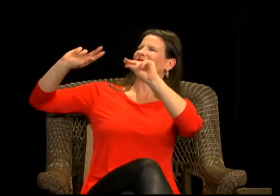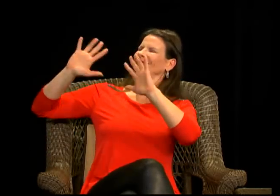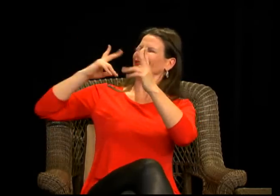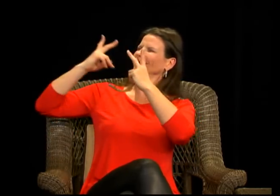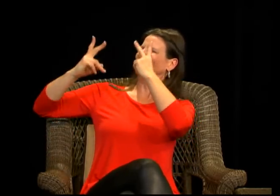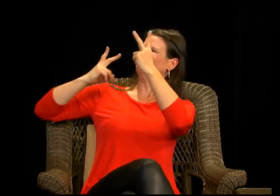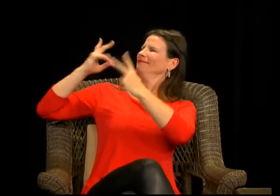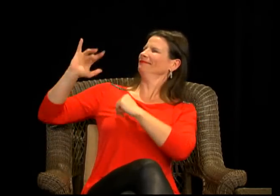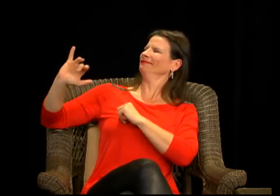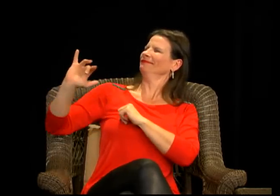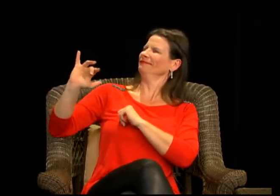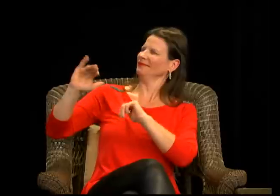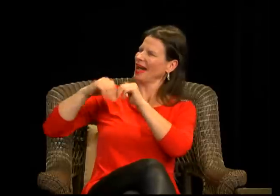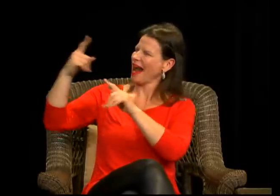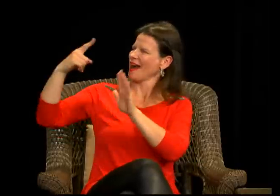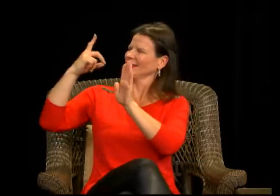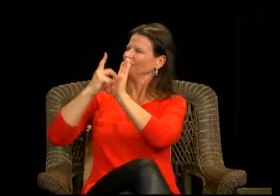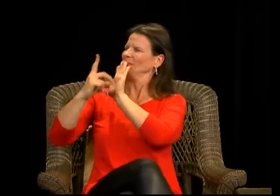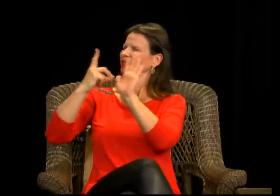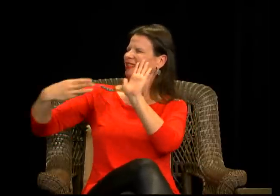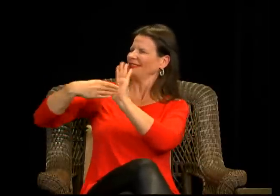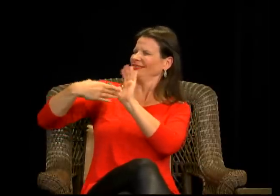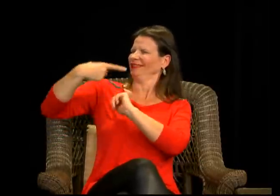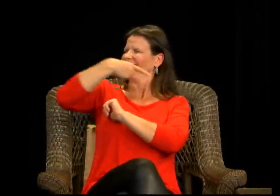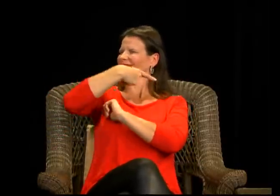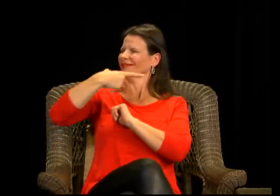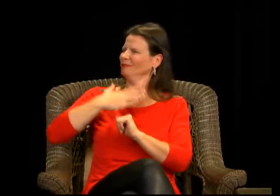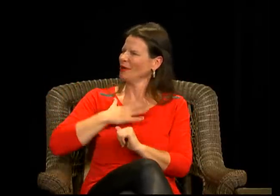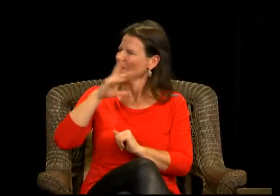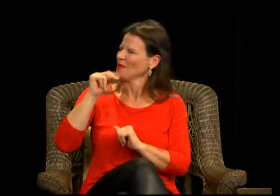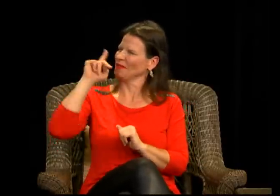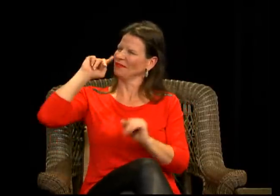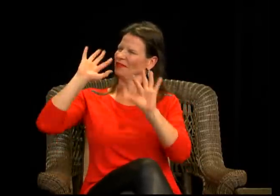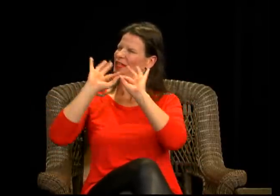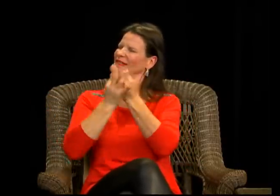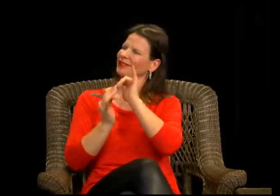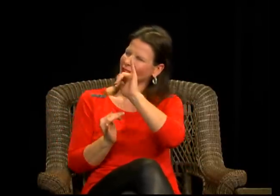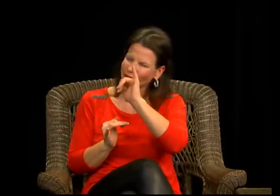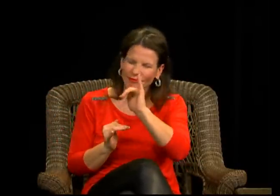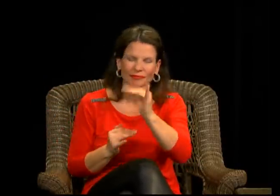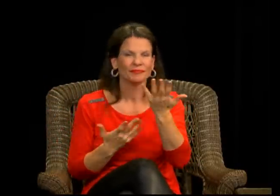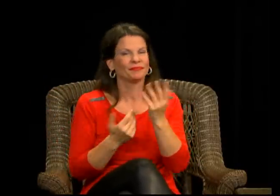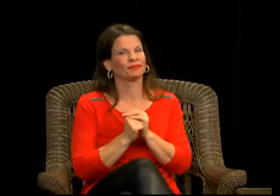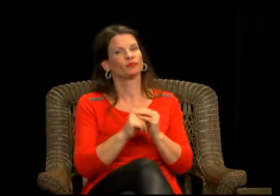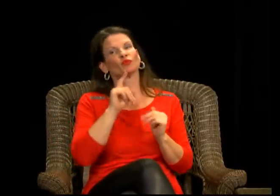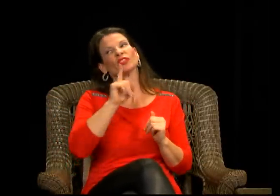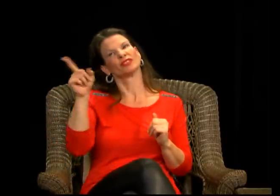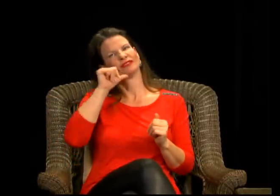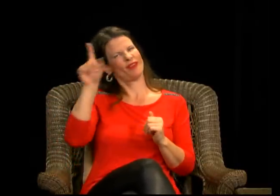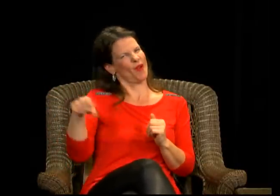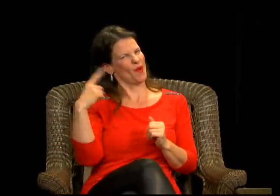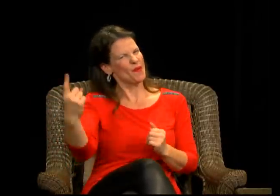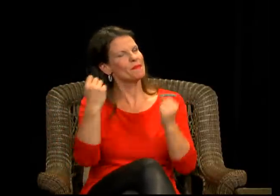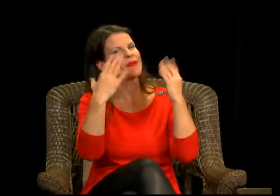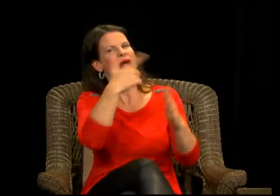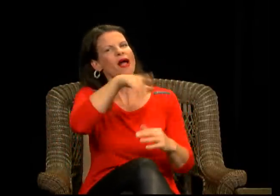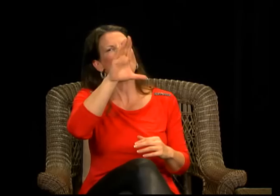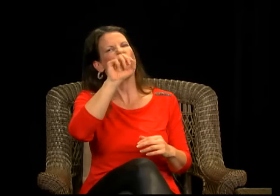him, that he's just, you know, experiencing this kind of discrimination and learning from it. But of course,